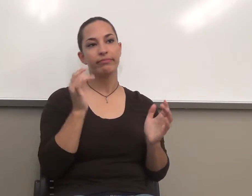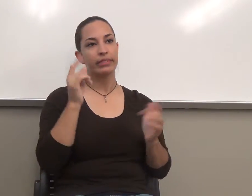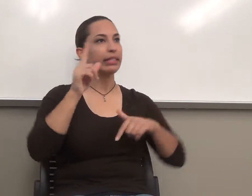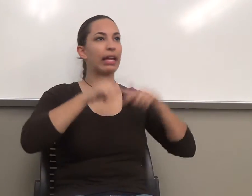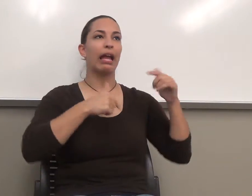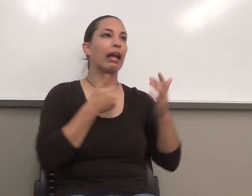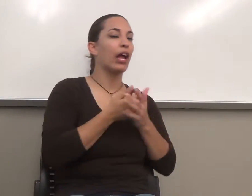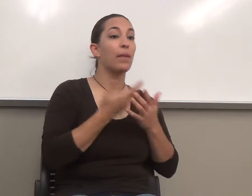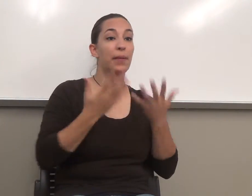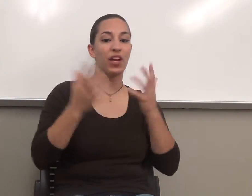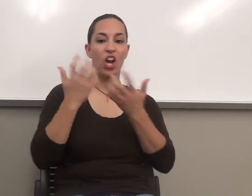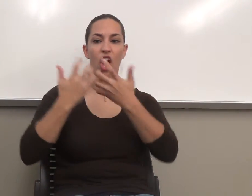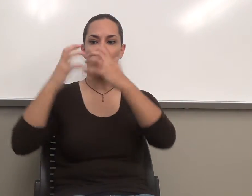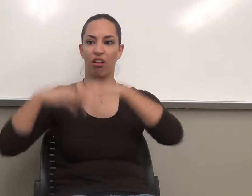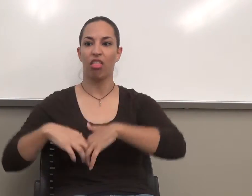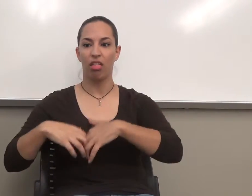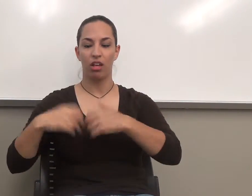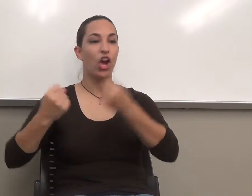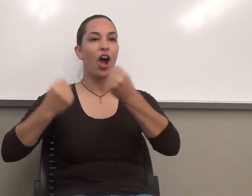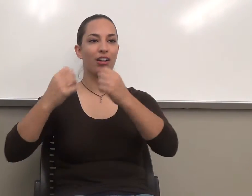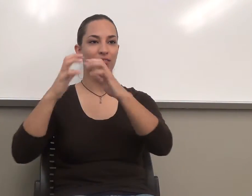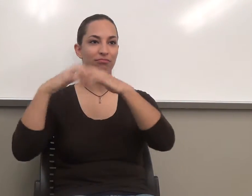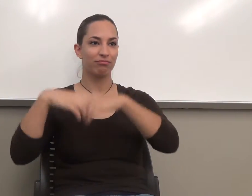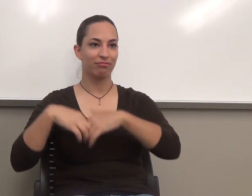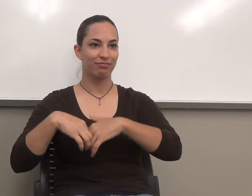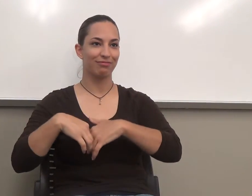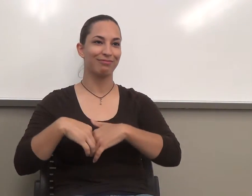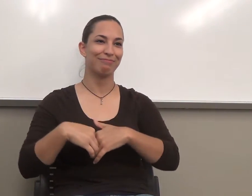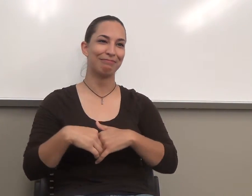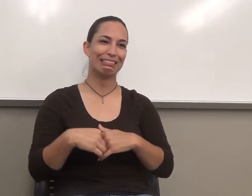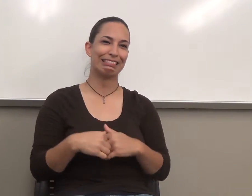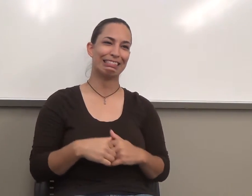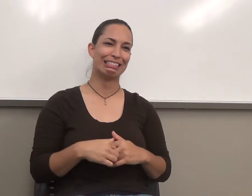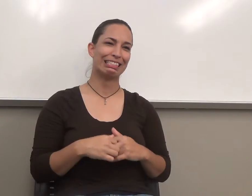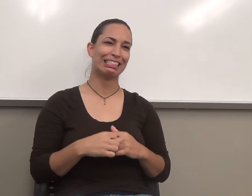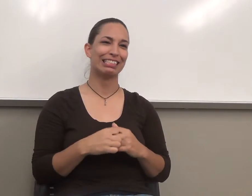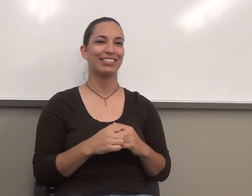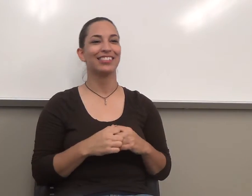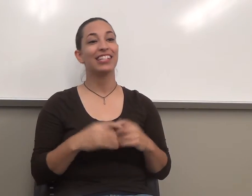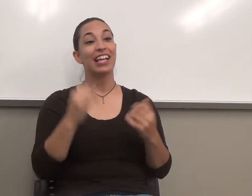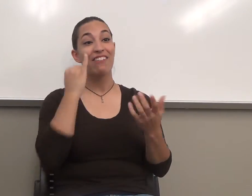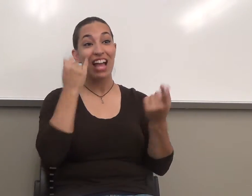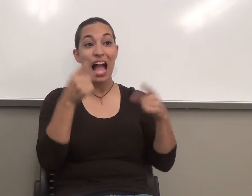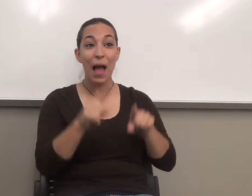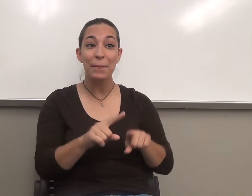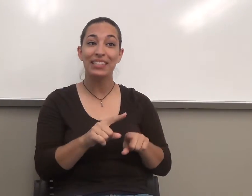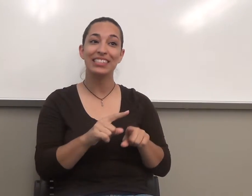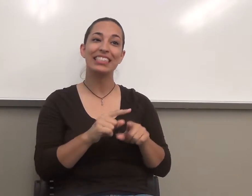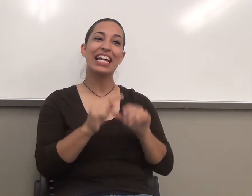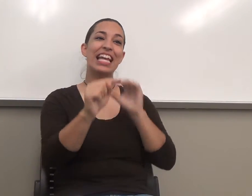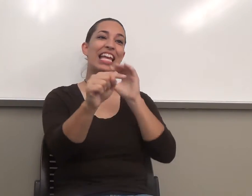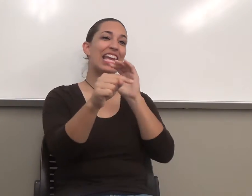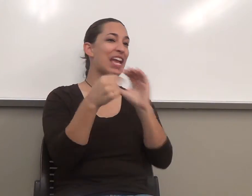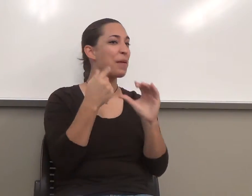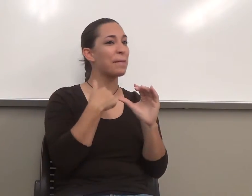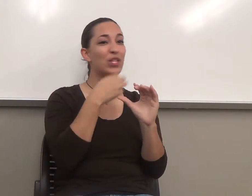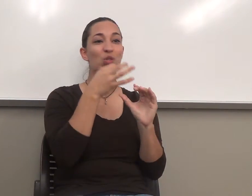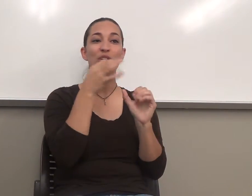heart breaks down. If that happens, you need to email me as soon as possible, let me know. You don't have to give me a whole